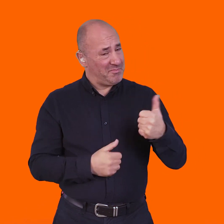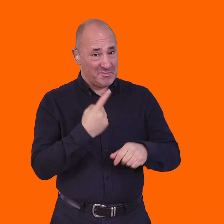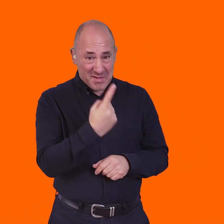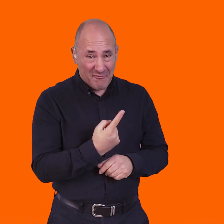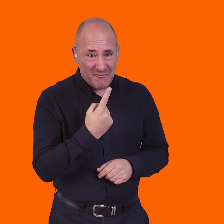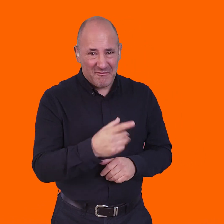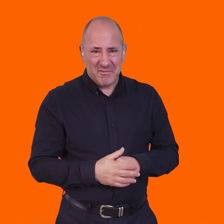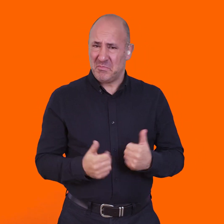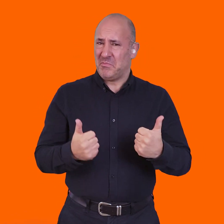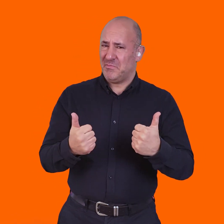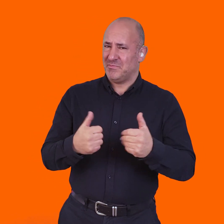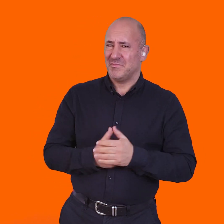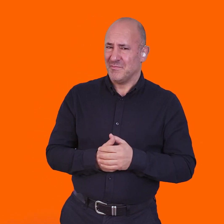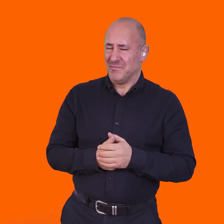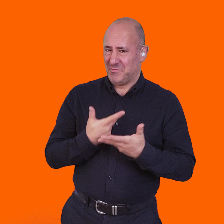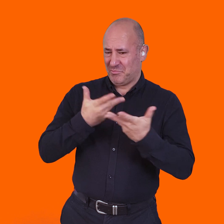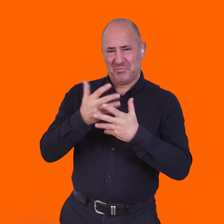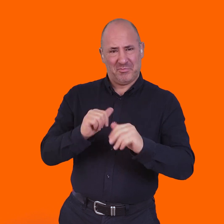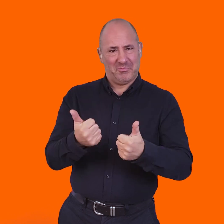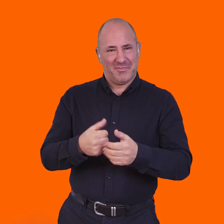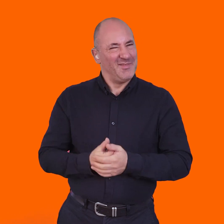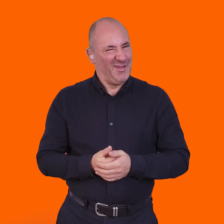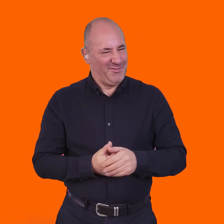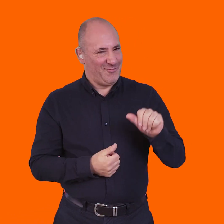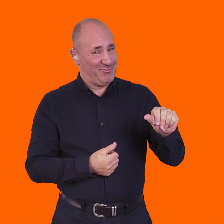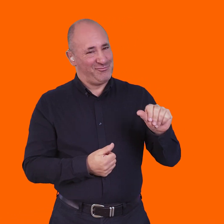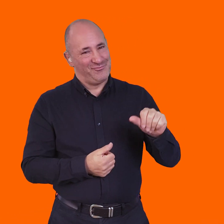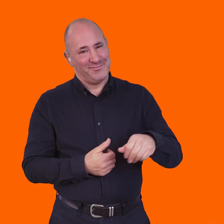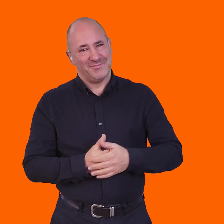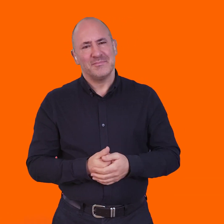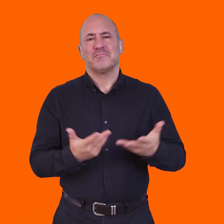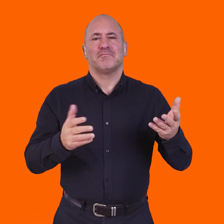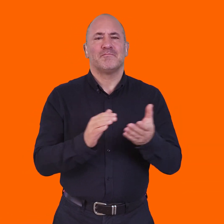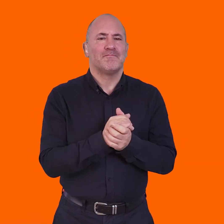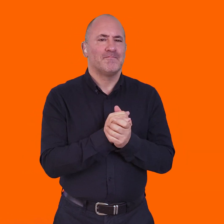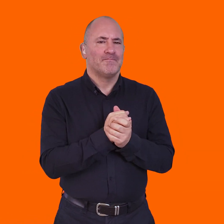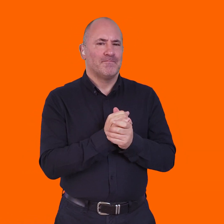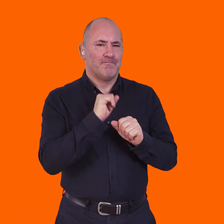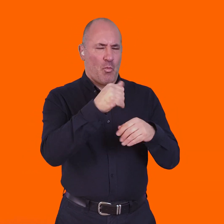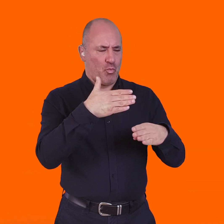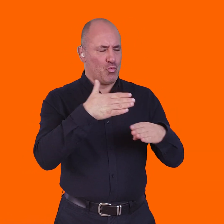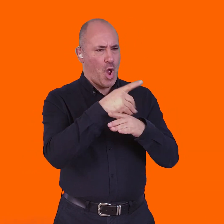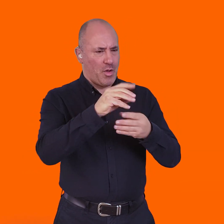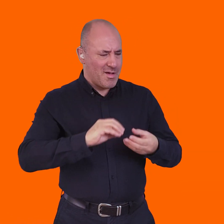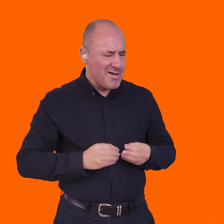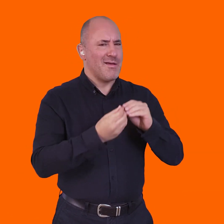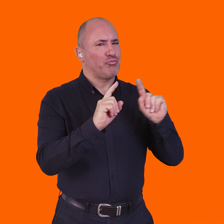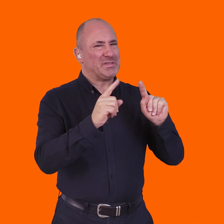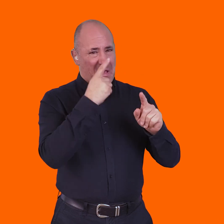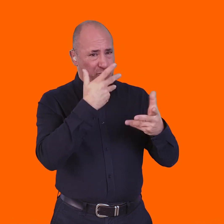I'm all right. Love yourself? Yeah, really good. It's really good to be with good. Yeah. Okay, John, so can you tell us a little bit about what kind